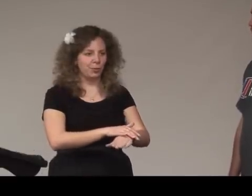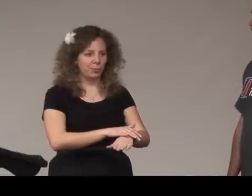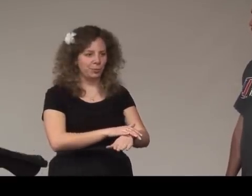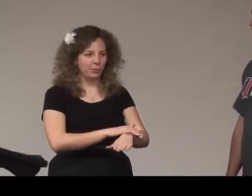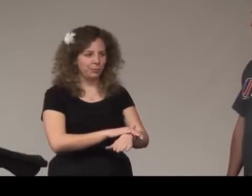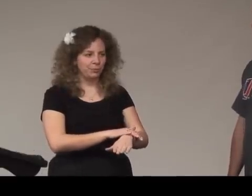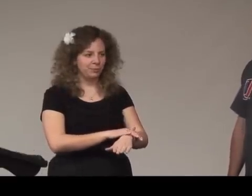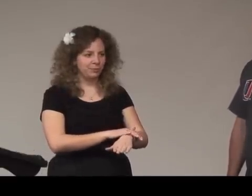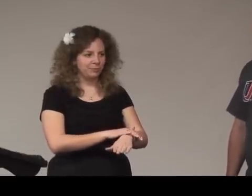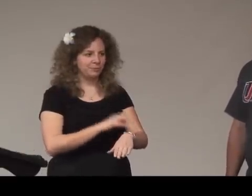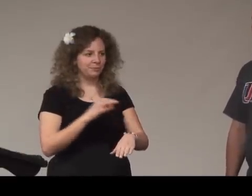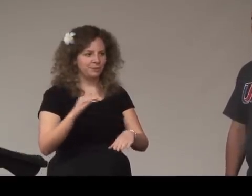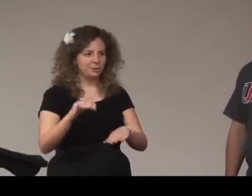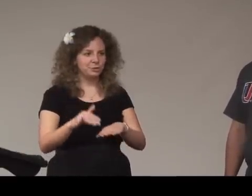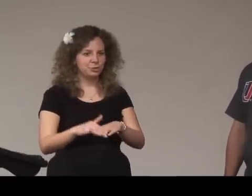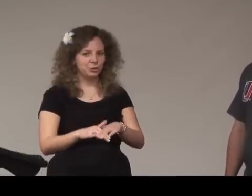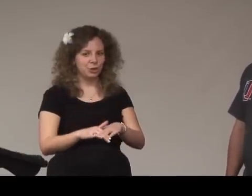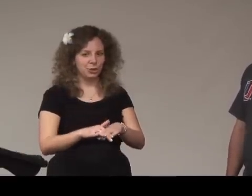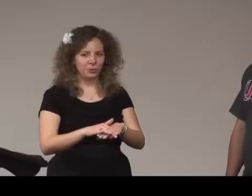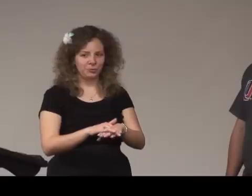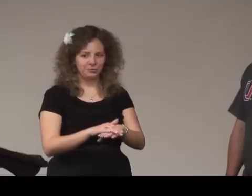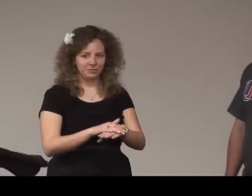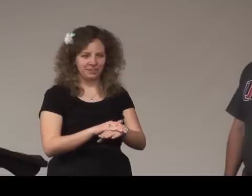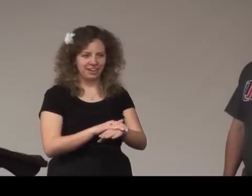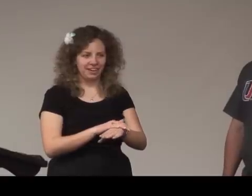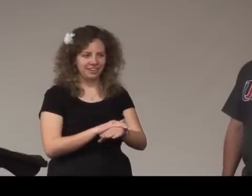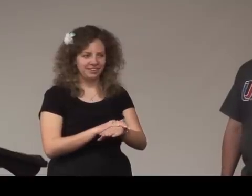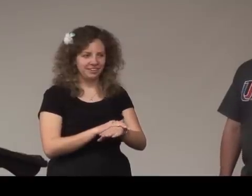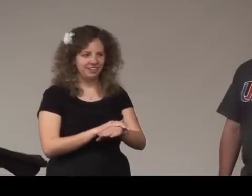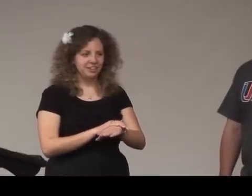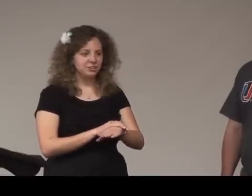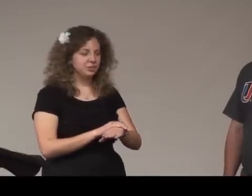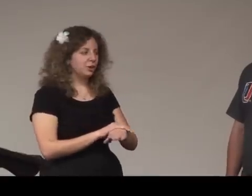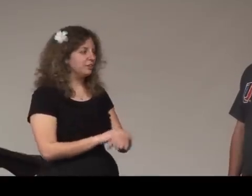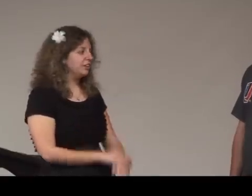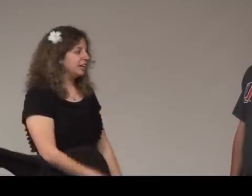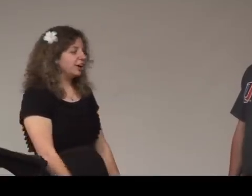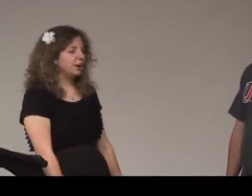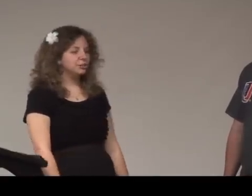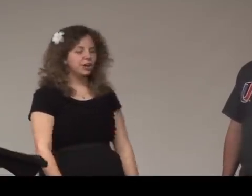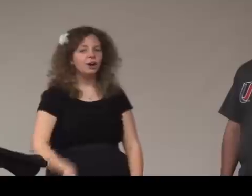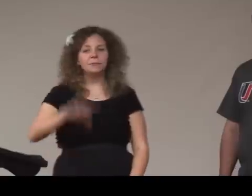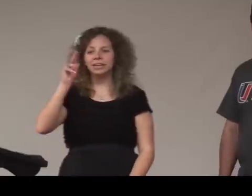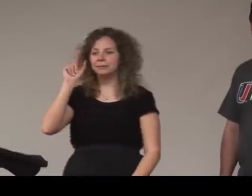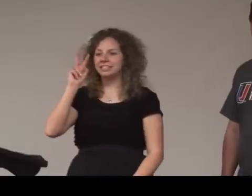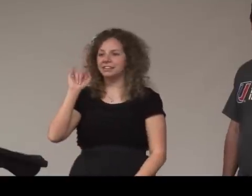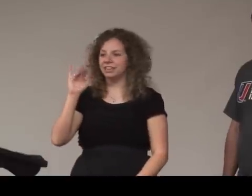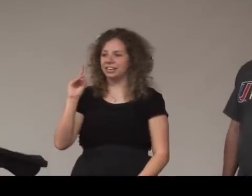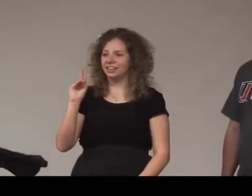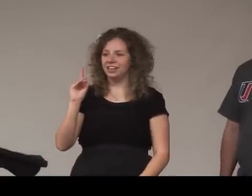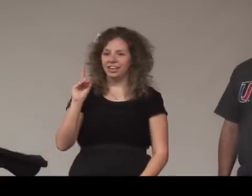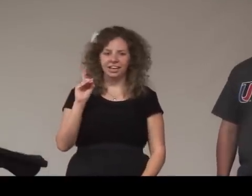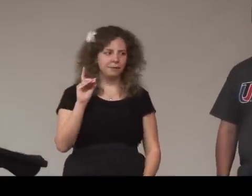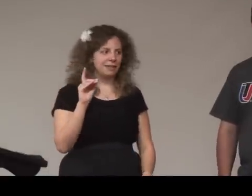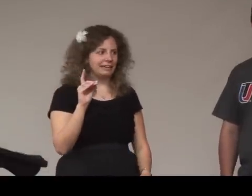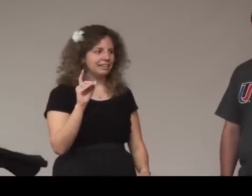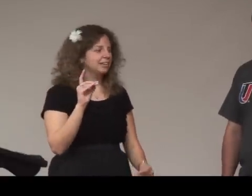okay so he goes oh my name is david and I'm like